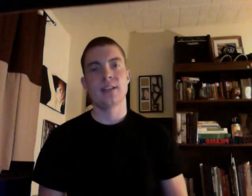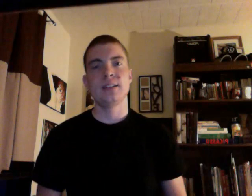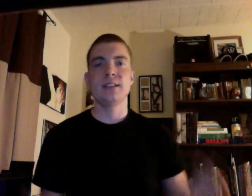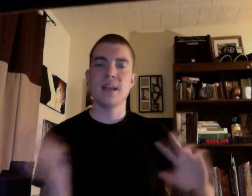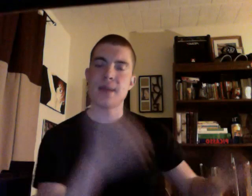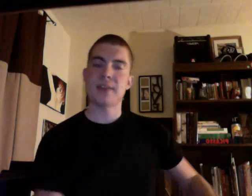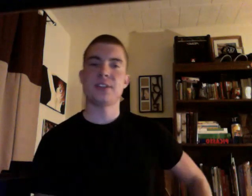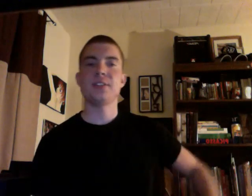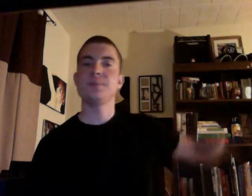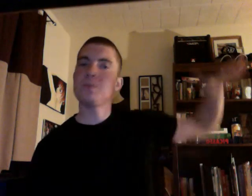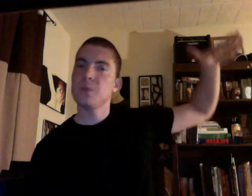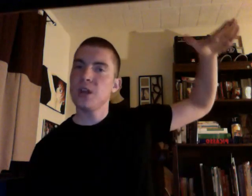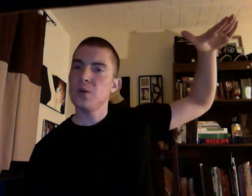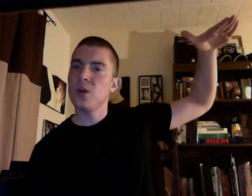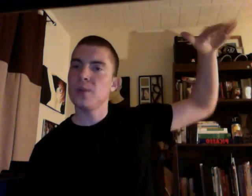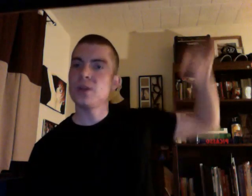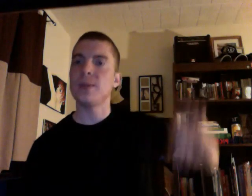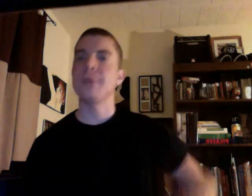Time passes. I grow up a little bit.